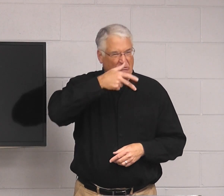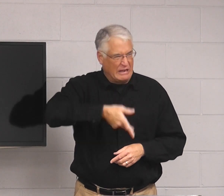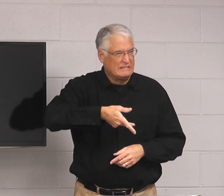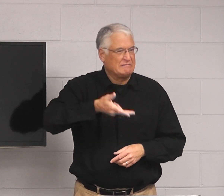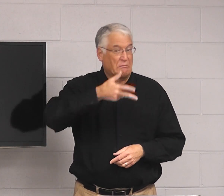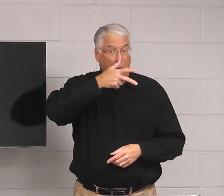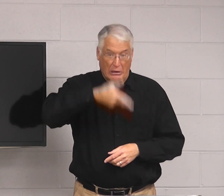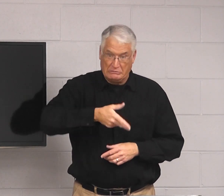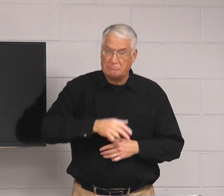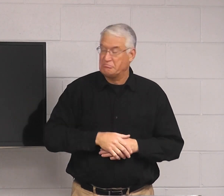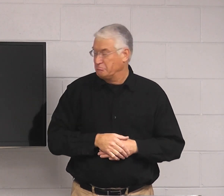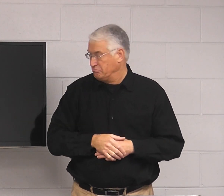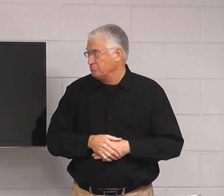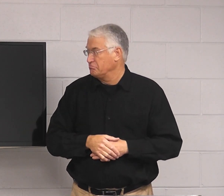Signed rotten that way. Okay.